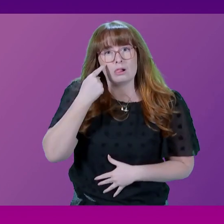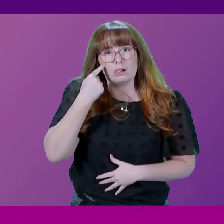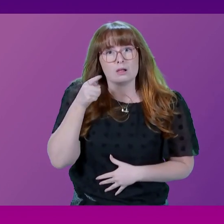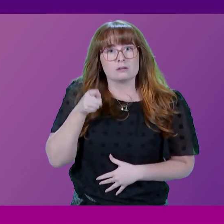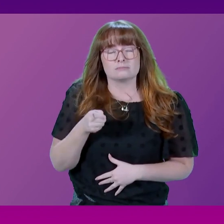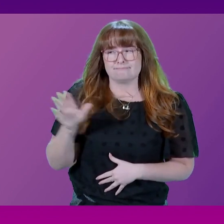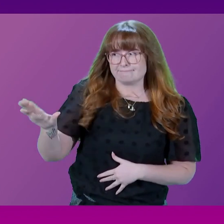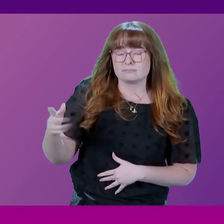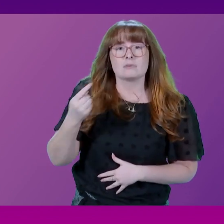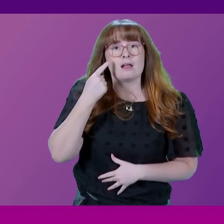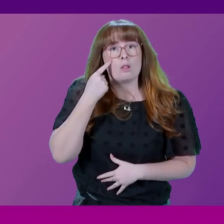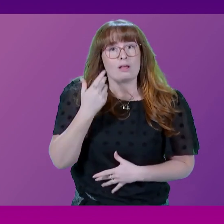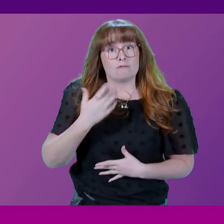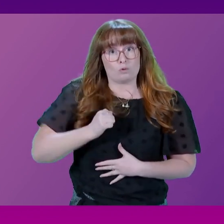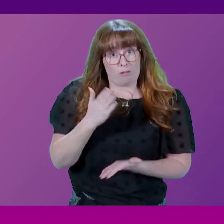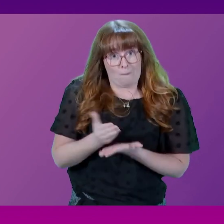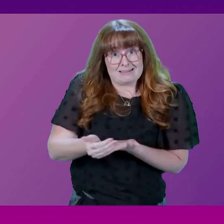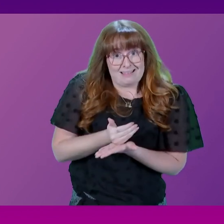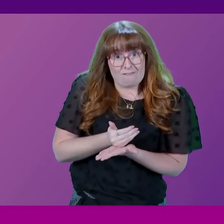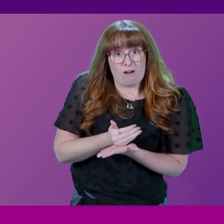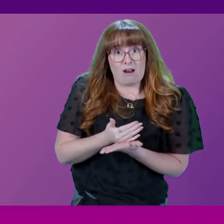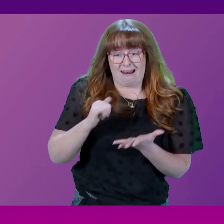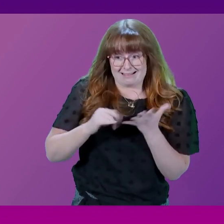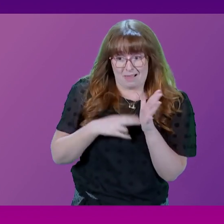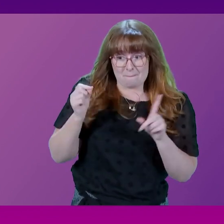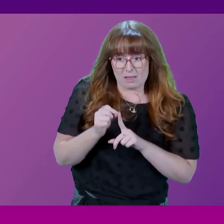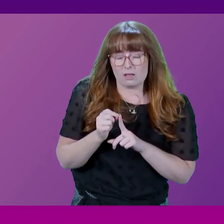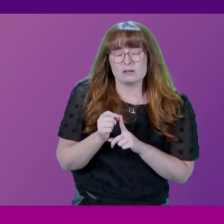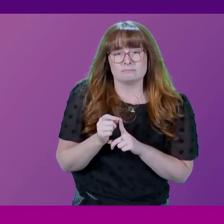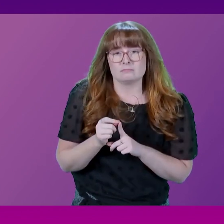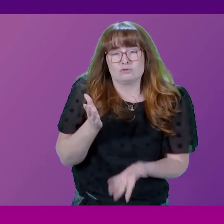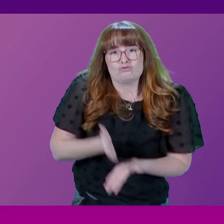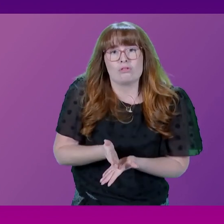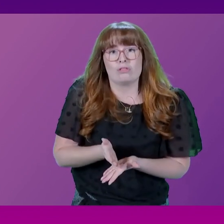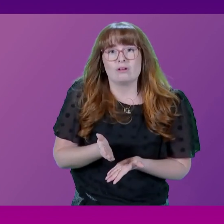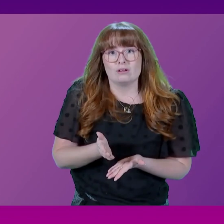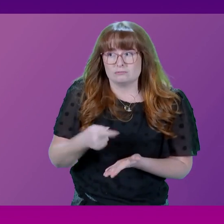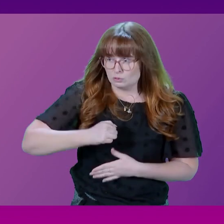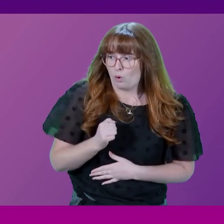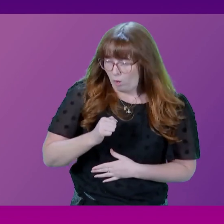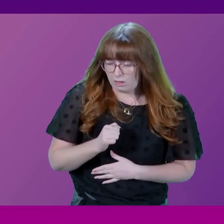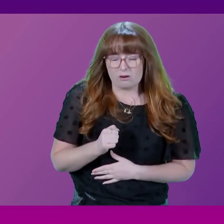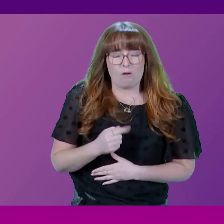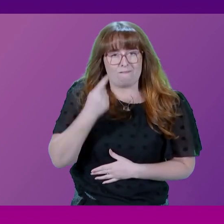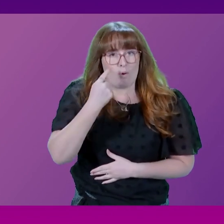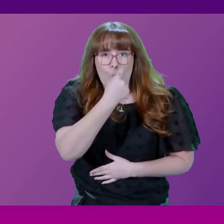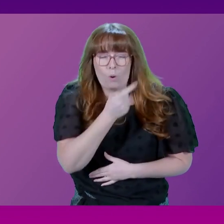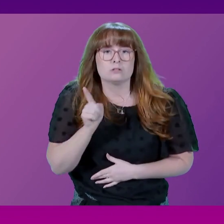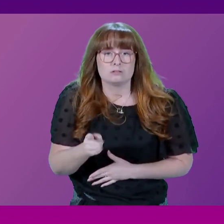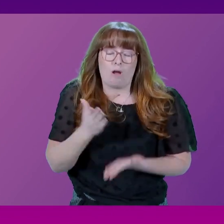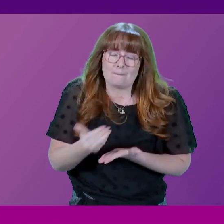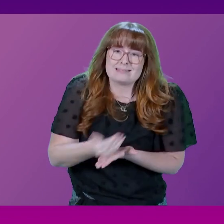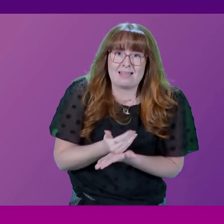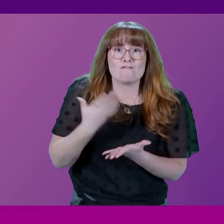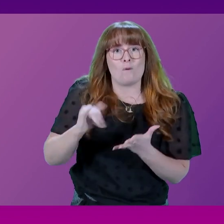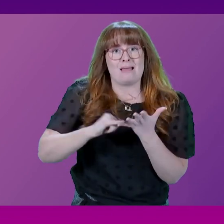Scotland is safer under the SNP, there is simply no denying that Scotland is undoubtedly safer under this